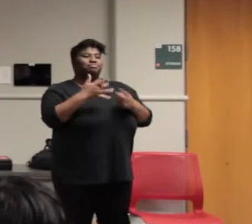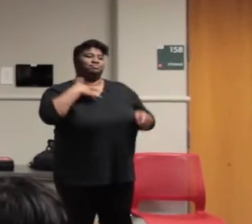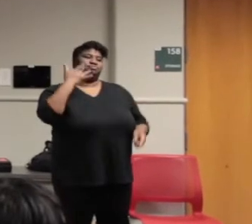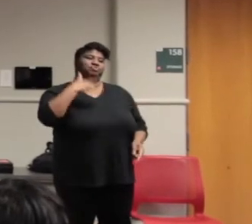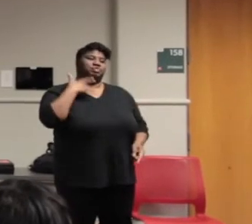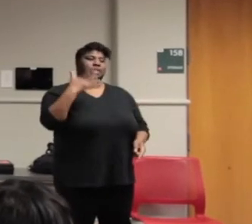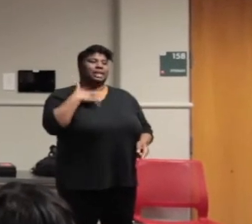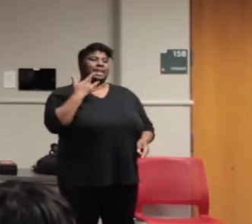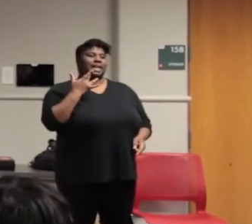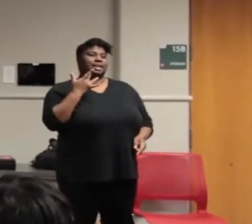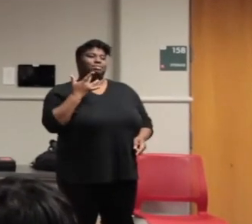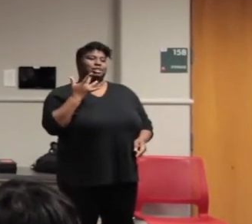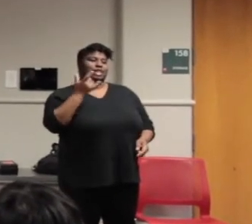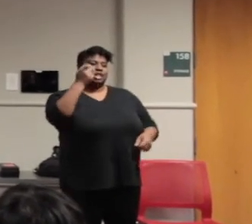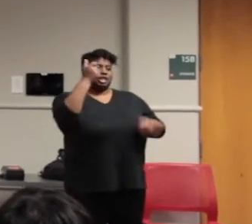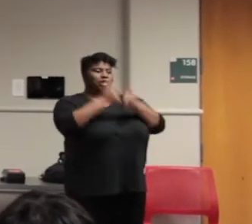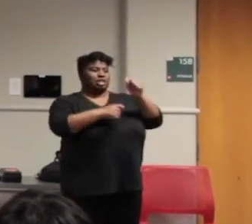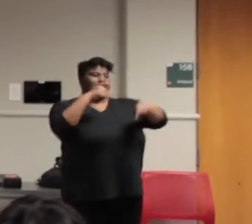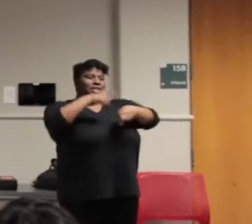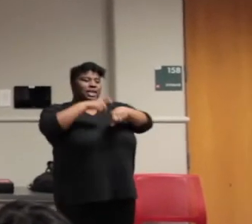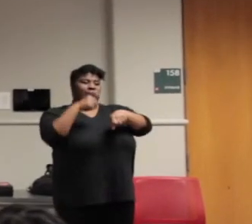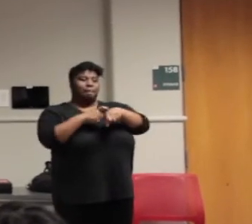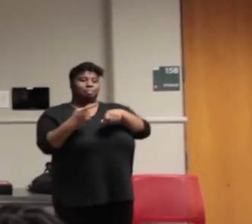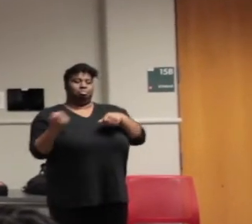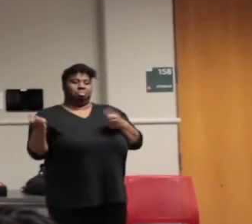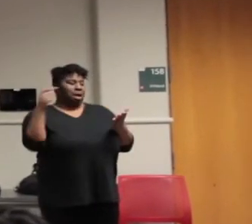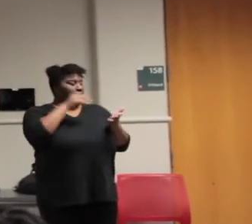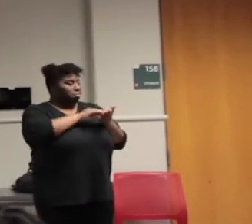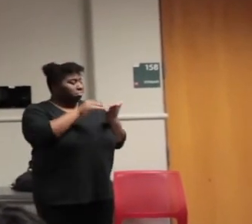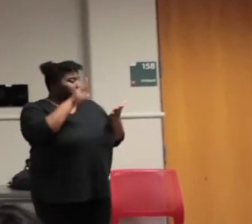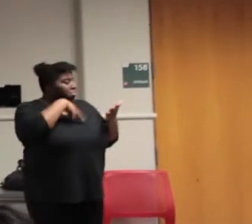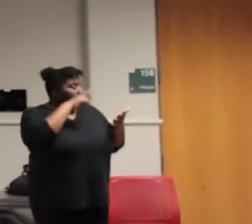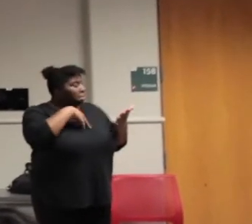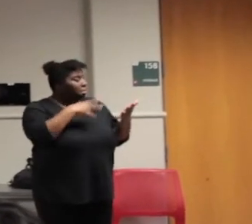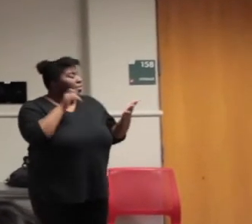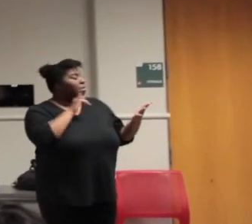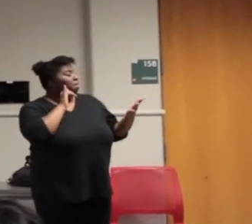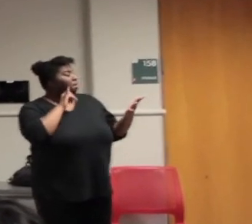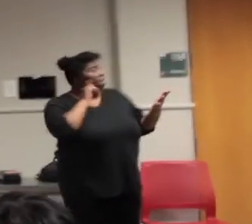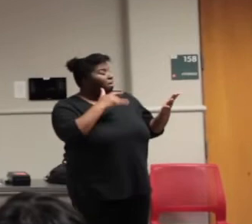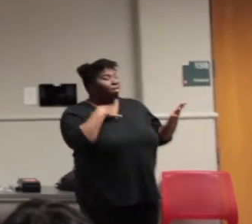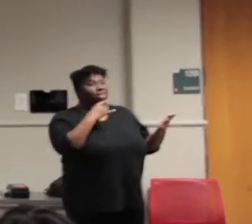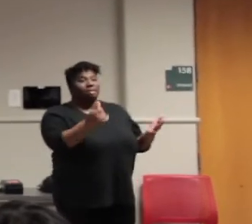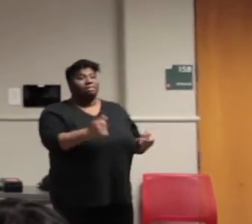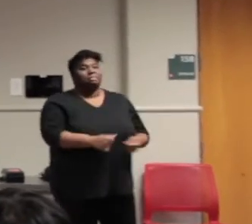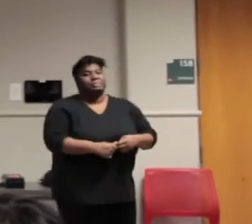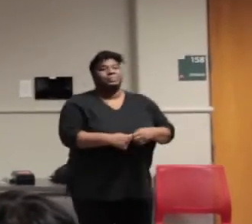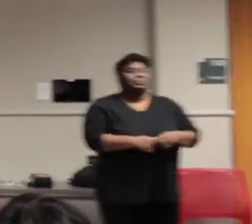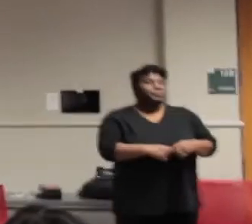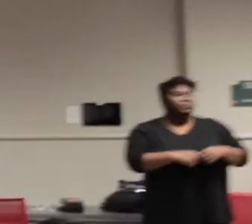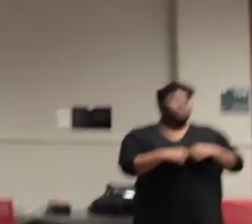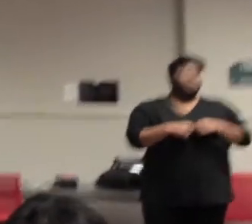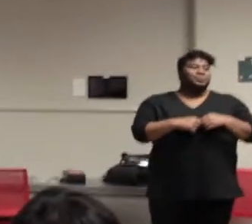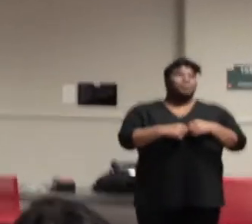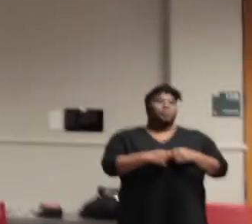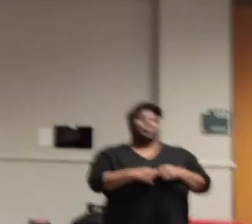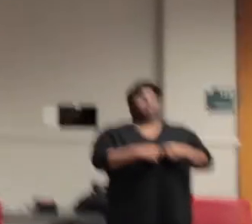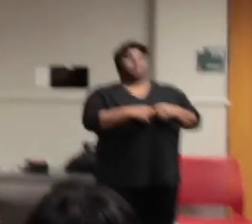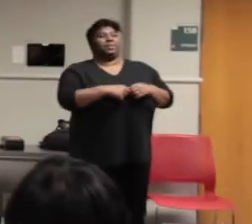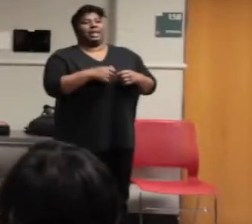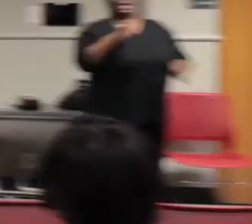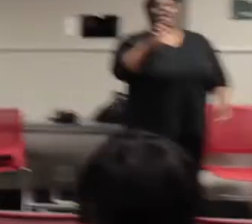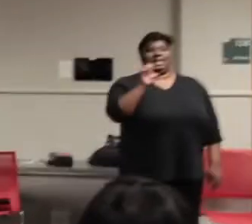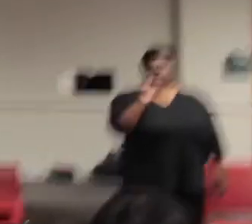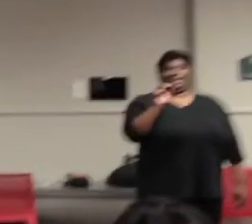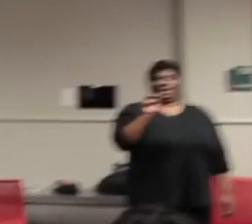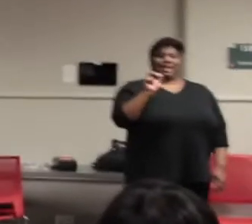every time I come back to it, I like it a lot. Um, it's called Times Library. It's the hardcover version. Um, I'm gonna read a poem called, In Adulation.